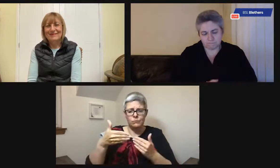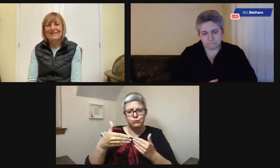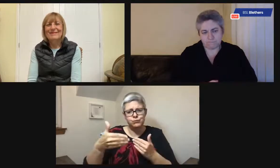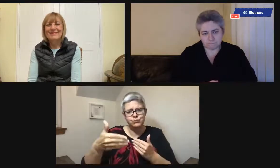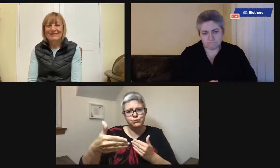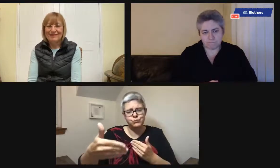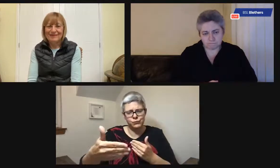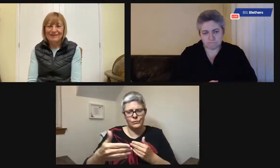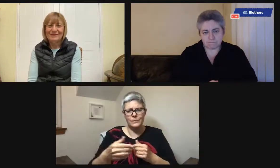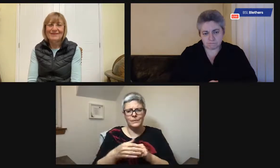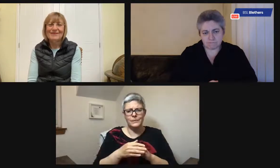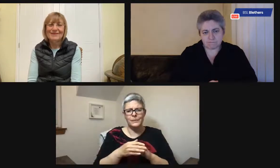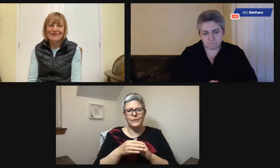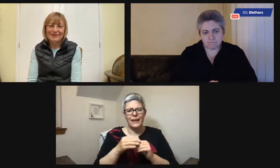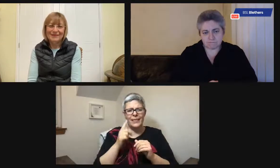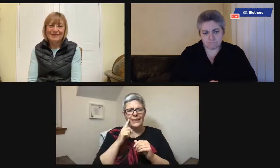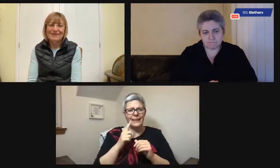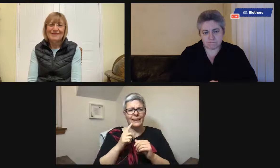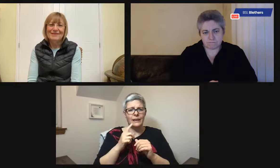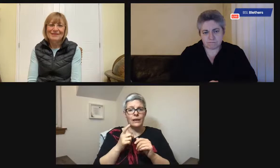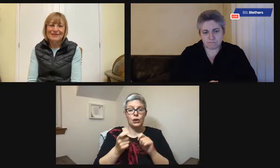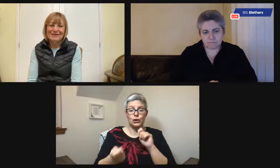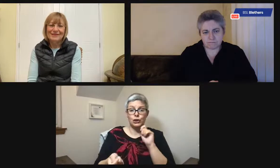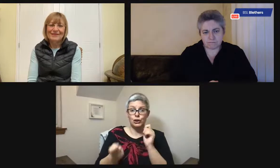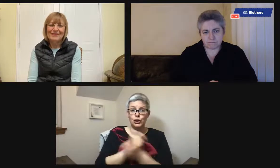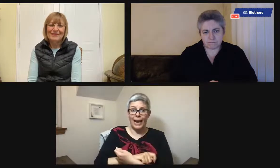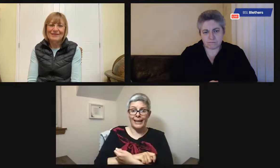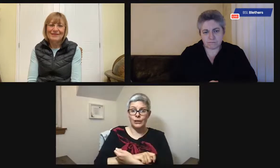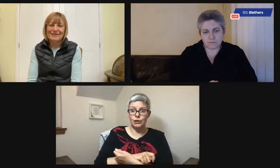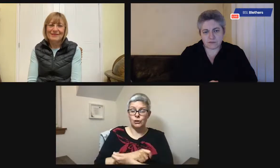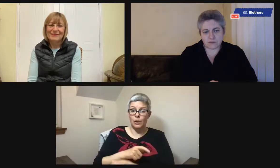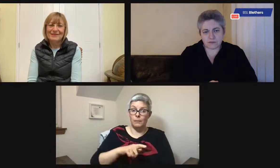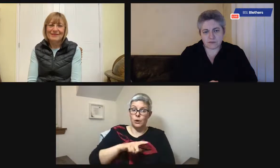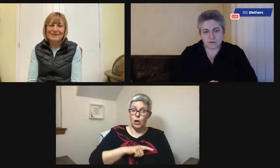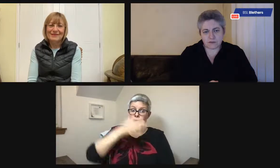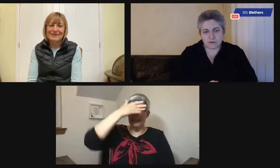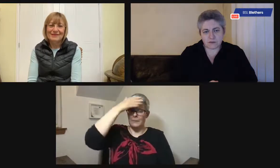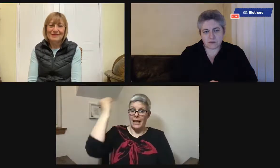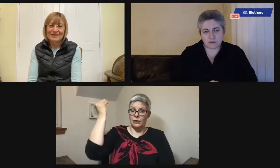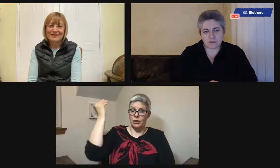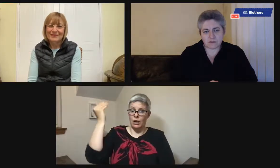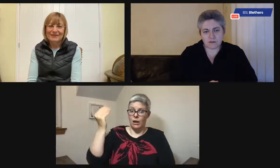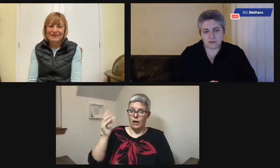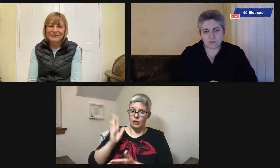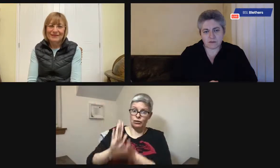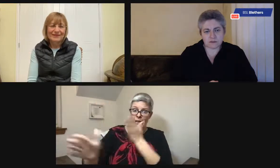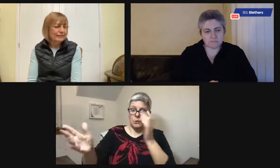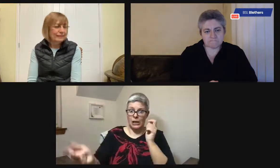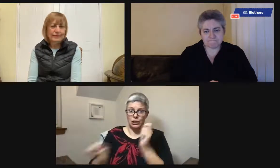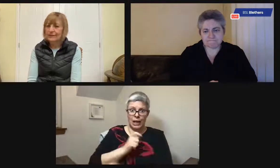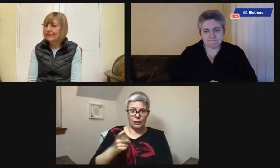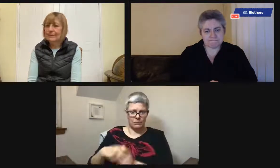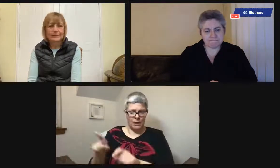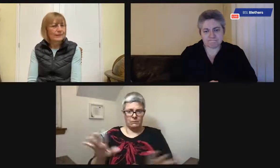live independently, maybe with family support, for as long as possible. And then when change does come,